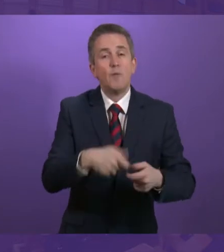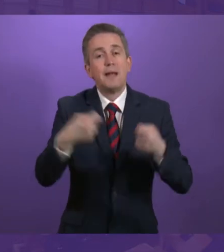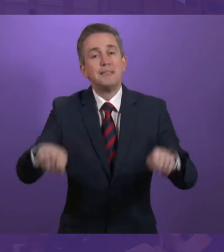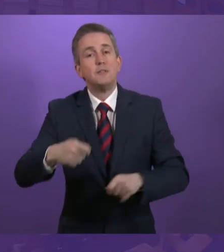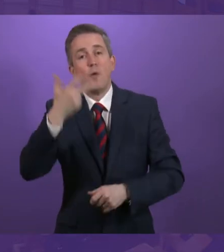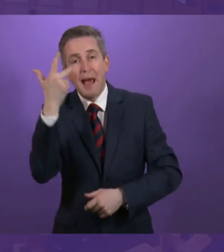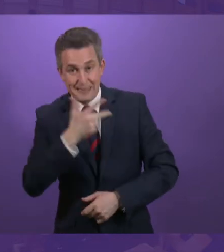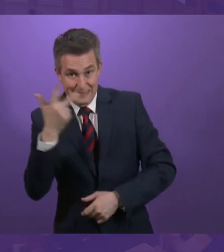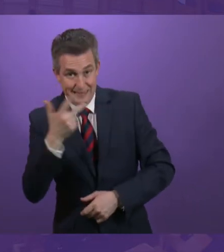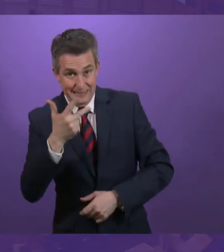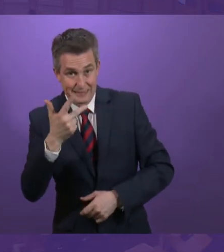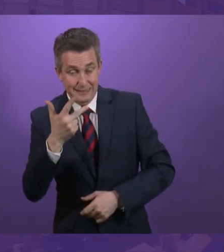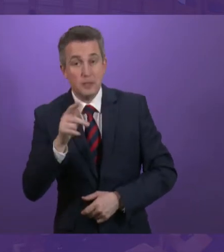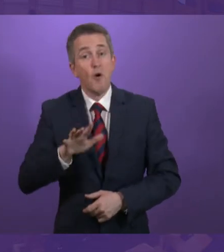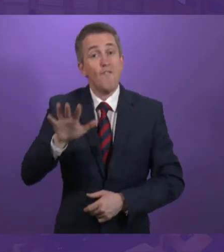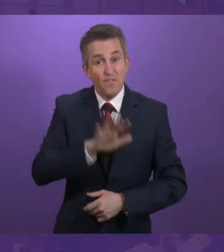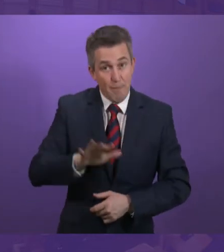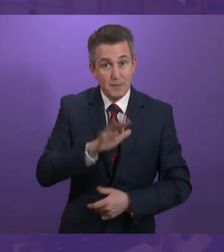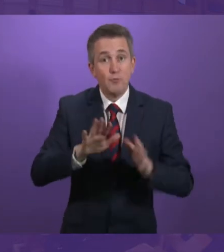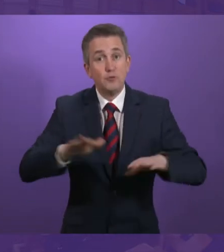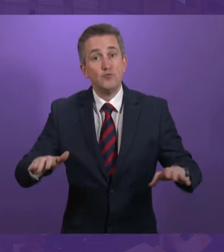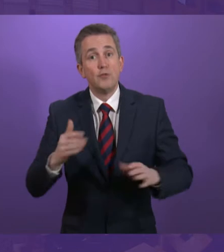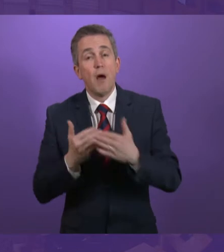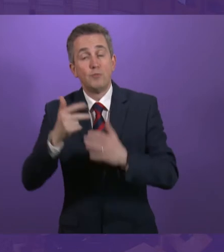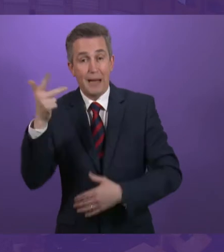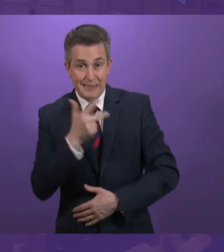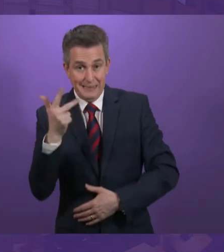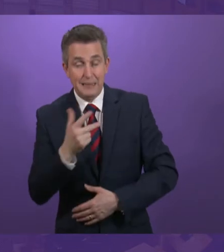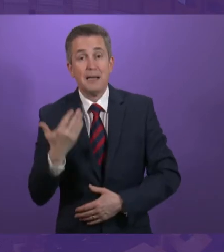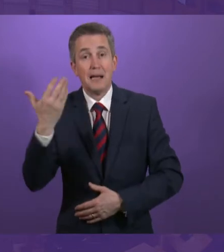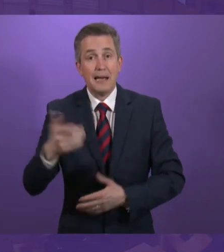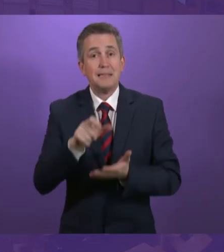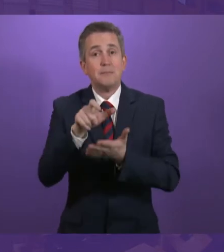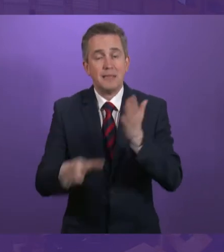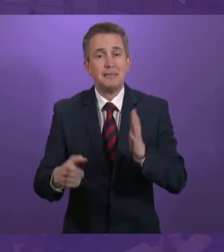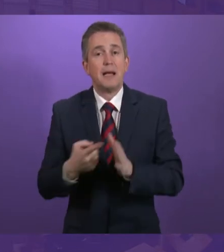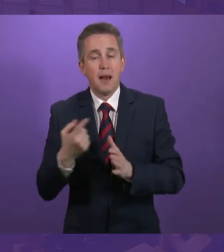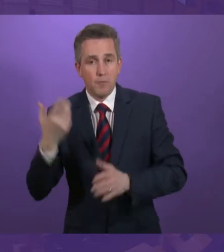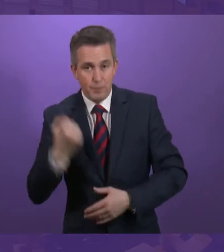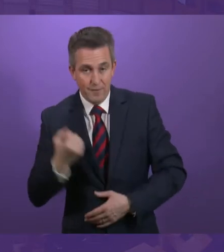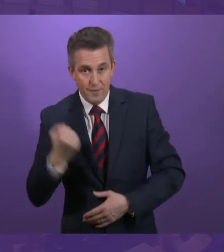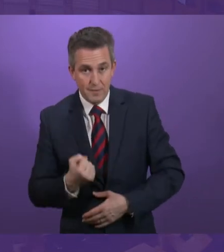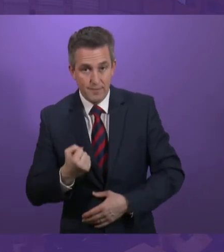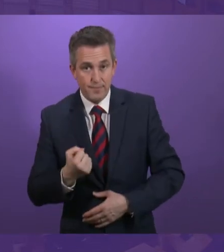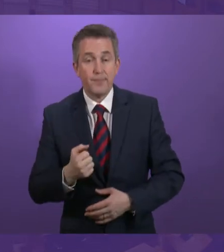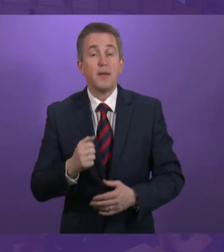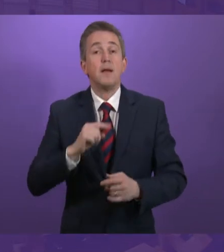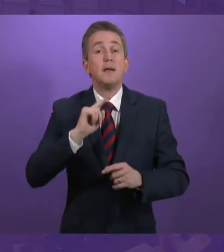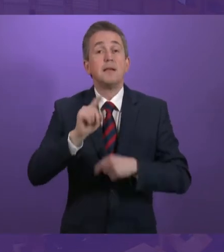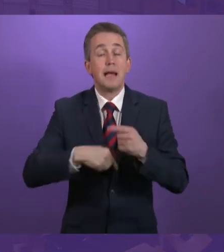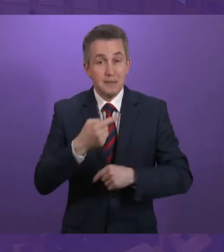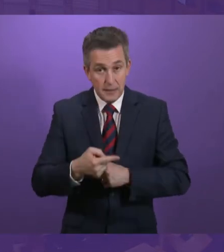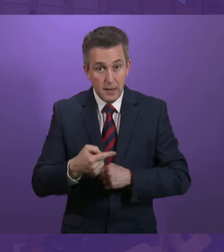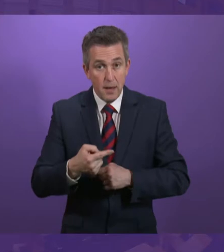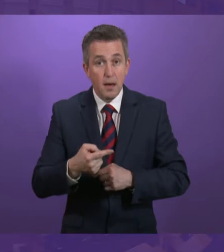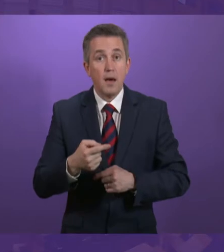allow continuity for families during those crucial transition years when a child becomes an adult. Also from next year, children